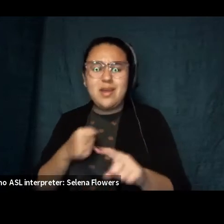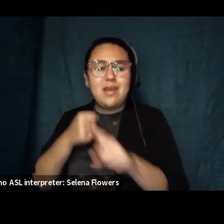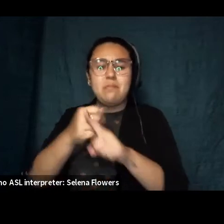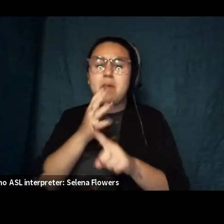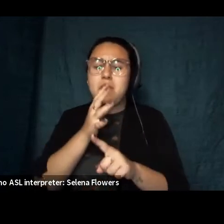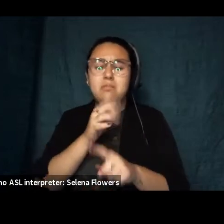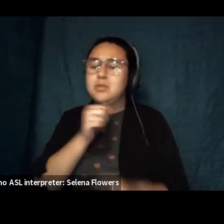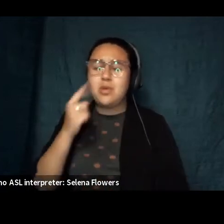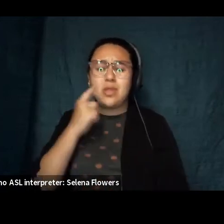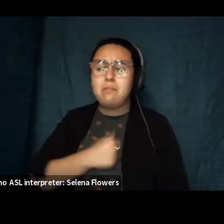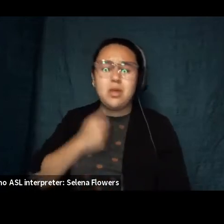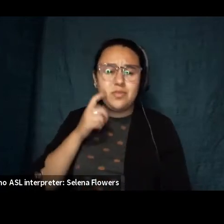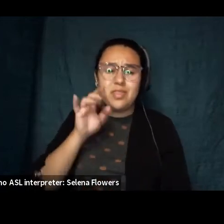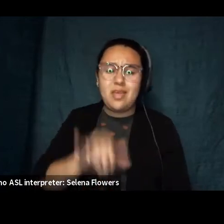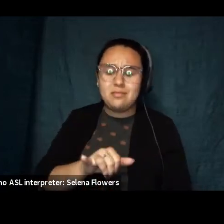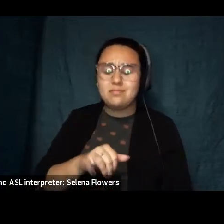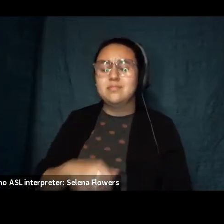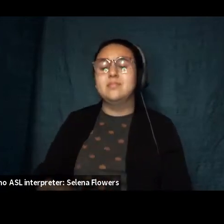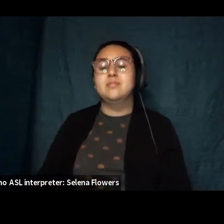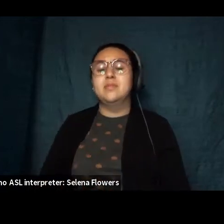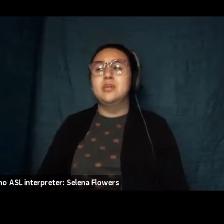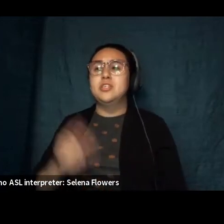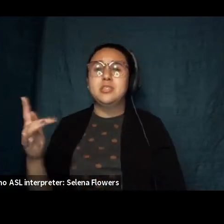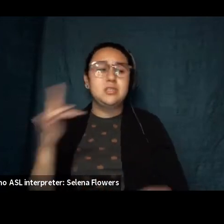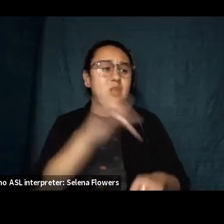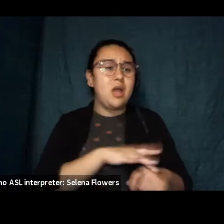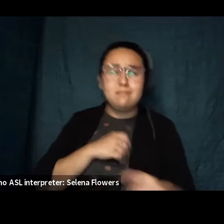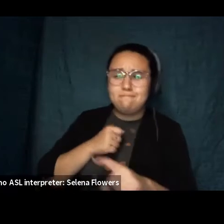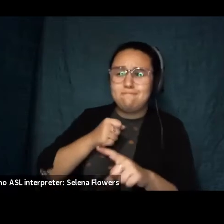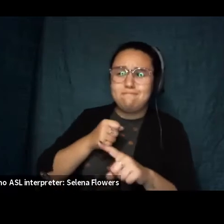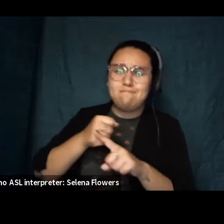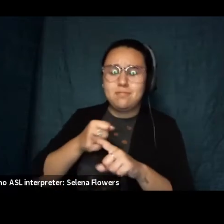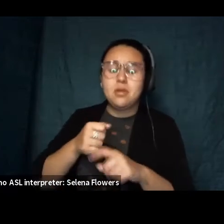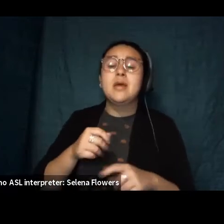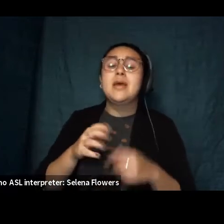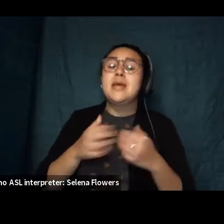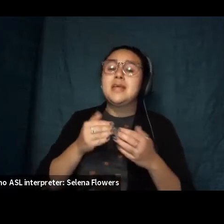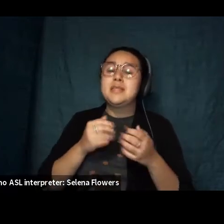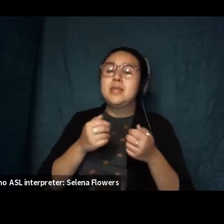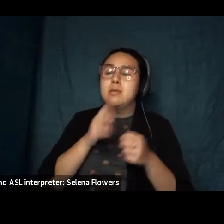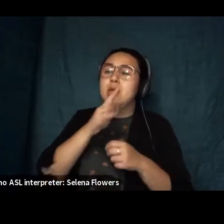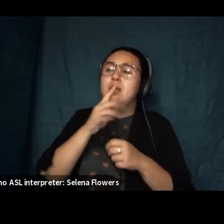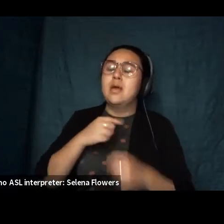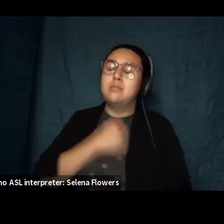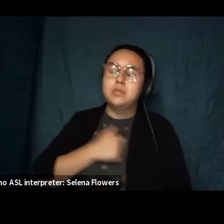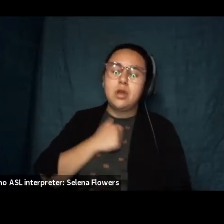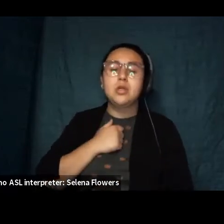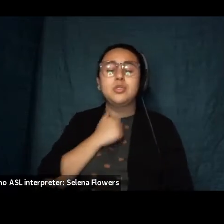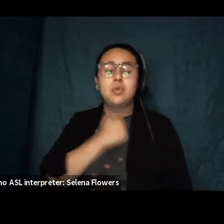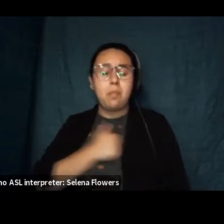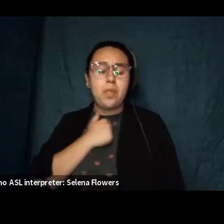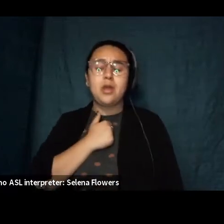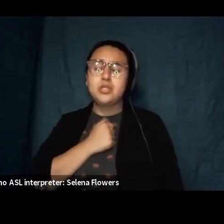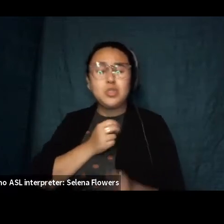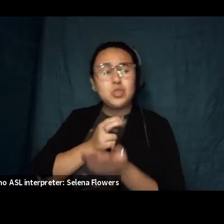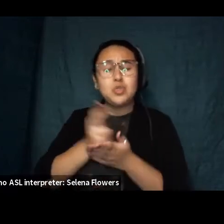apologized for this so it's easy to push a quick i'm sorry through the lips to apologize in the truest sense